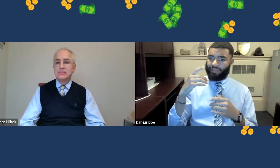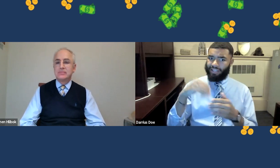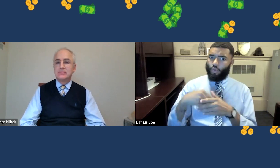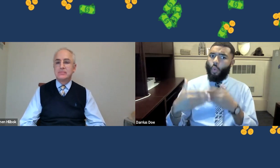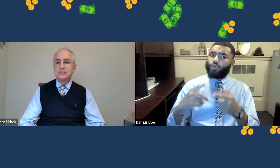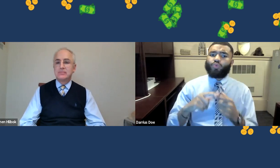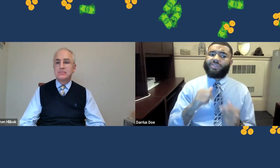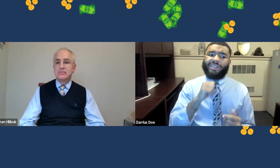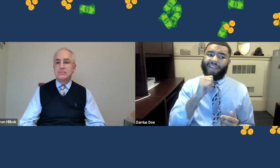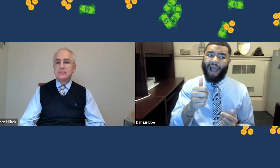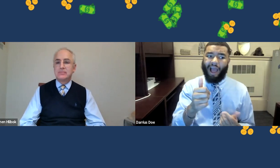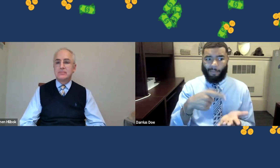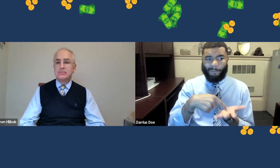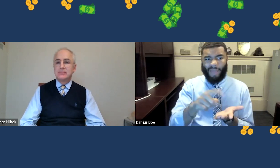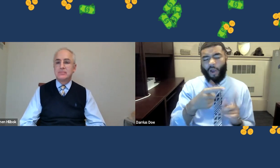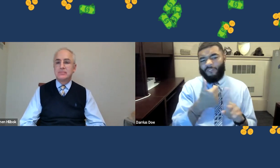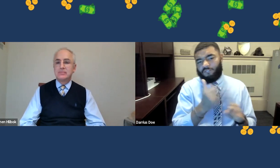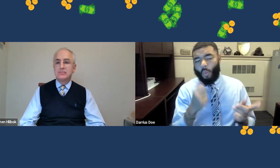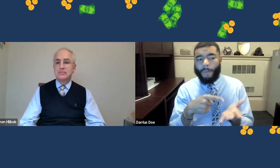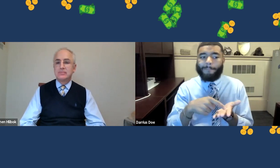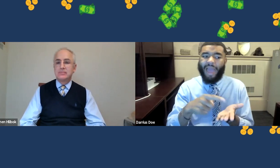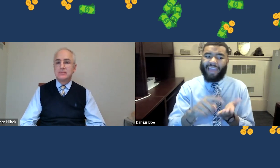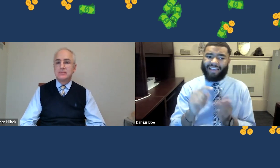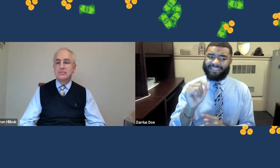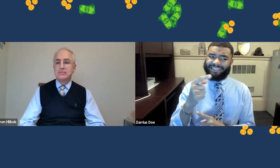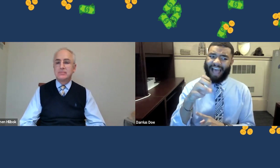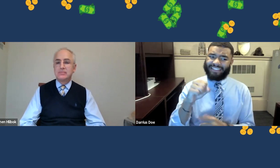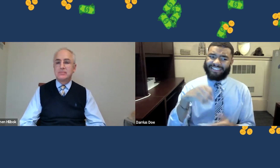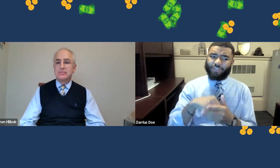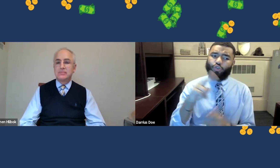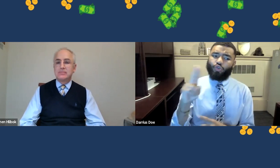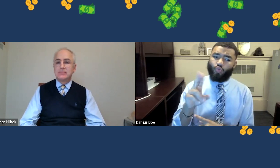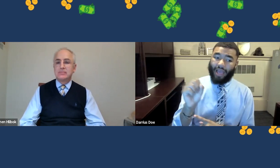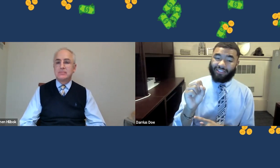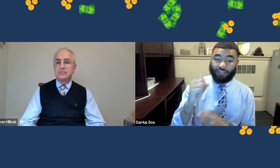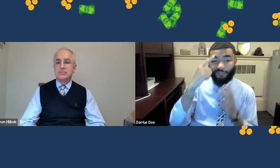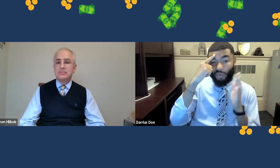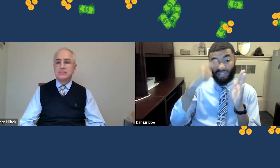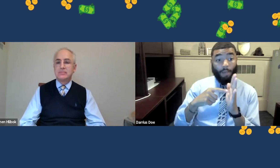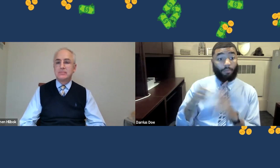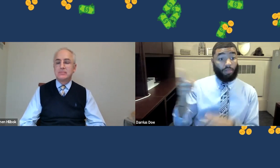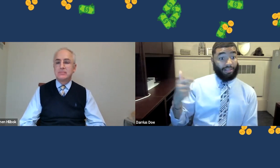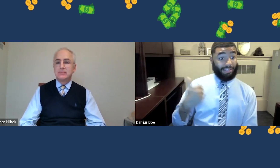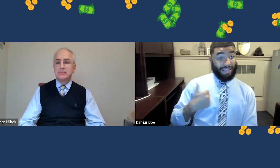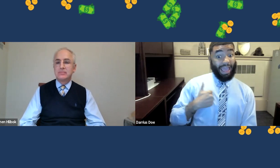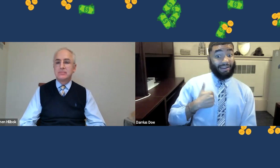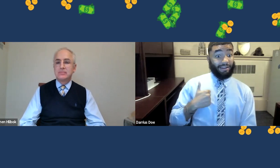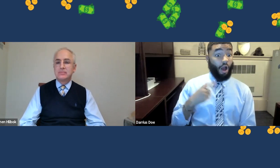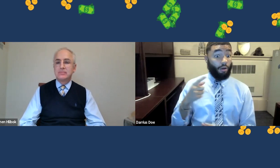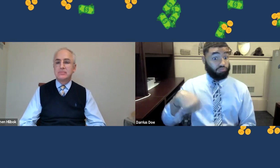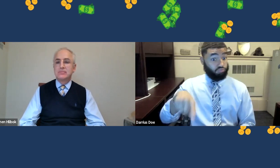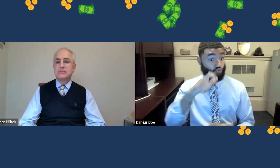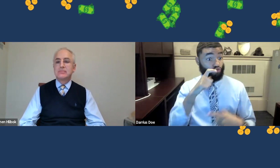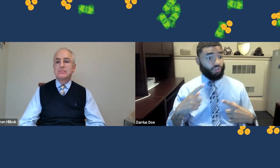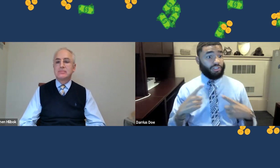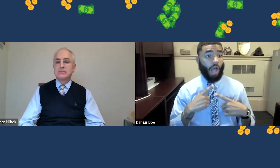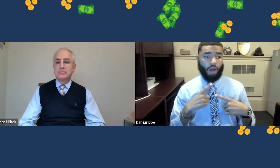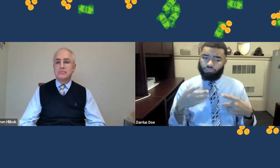earned in order to avoid paying taxes within the United States? For example, in Canada,